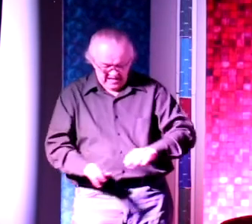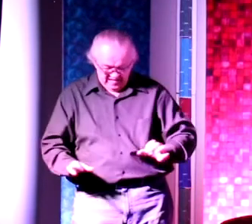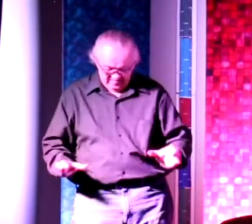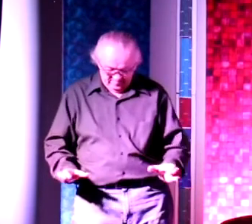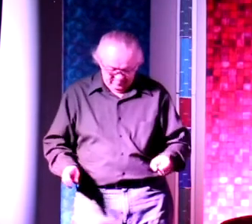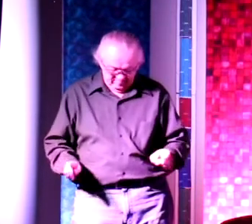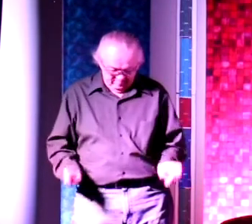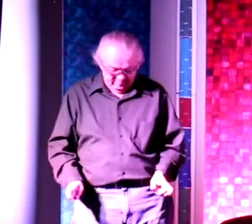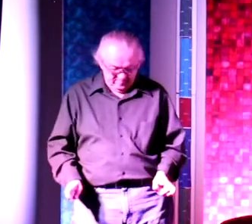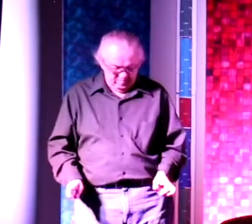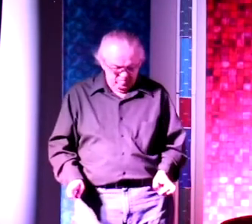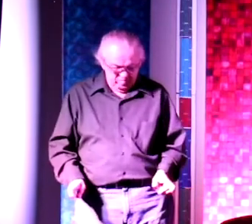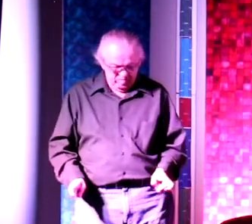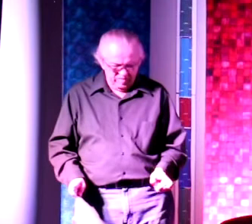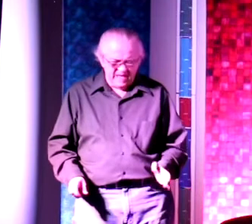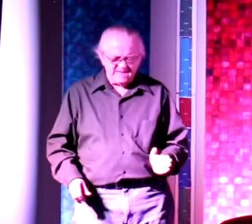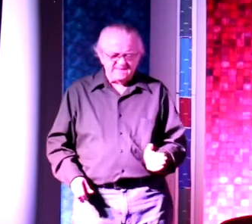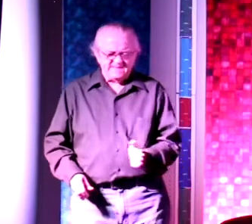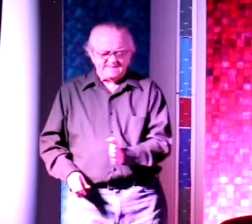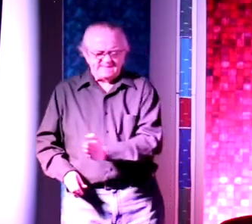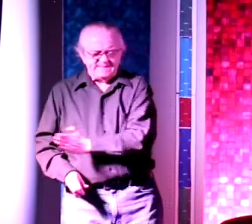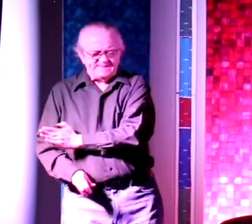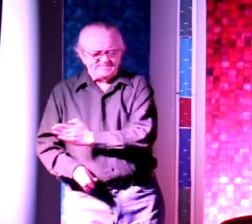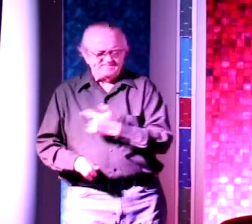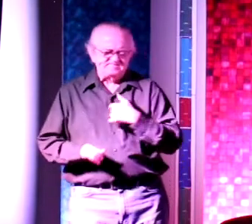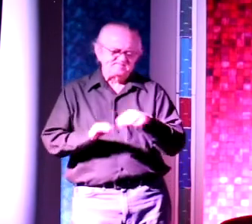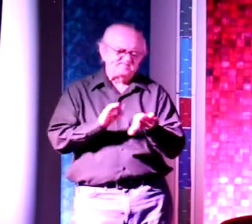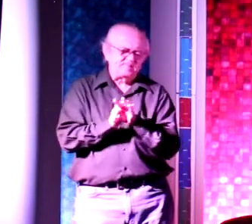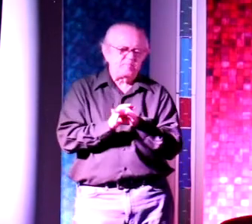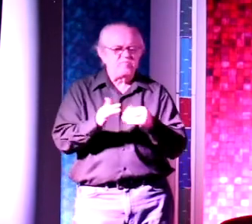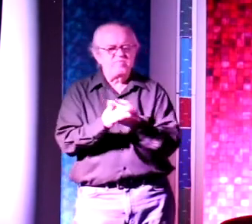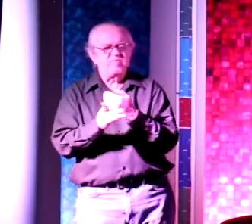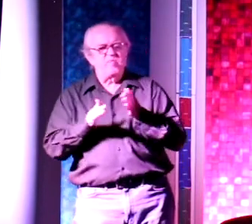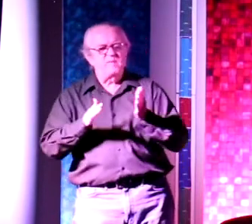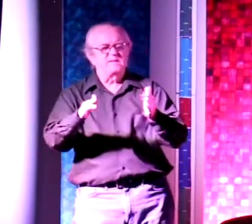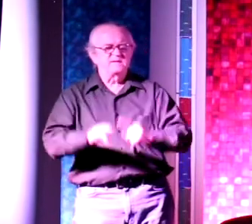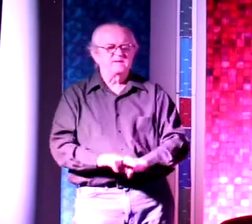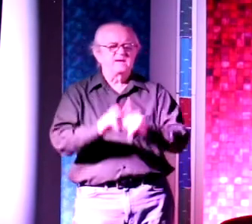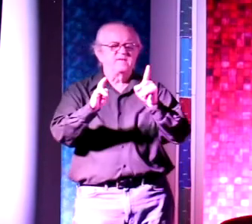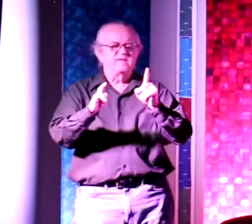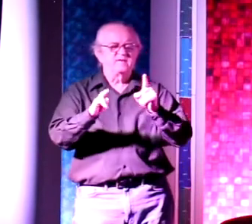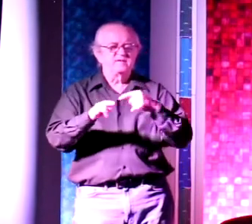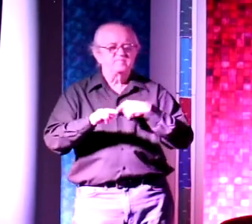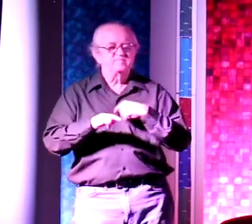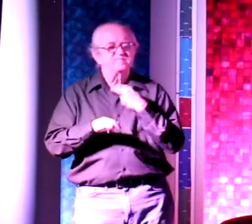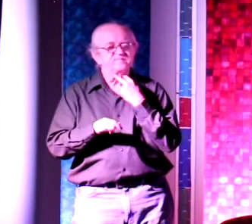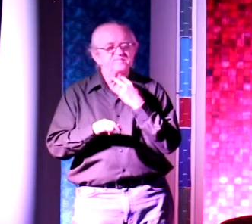moment, he'd put them aside and he thought, I'm going to do this a different way. I'm going to use that, a gentle voice,